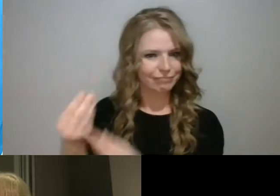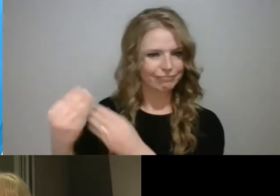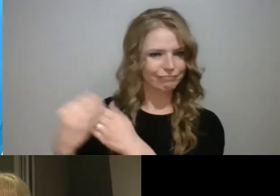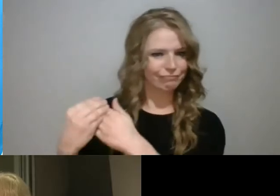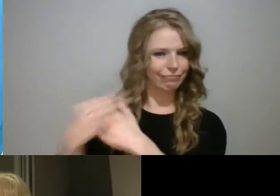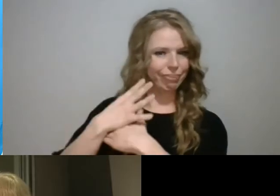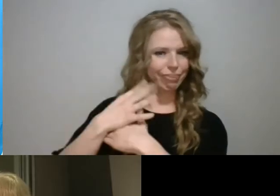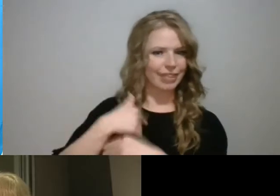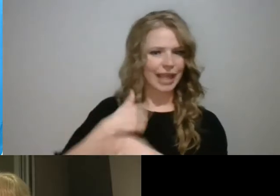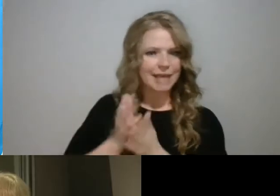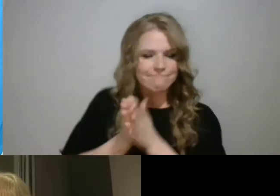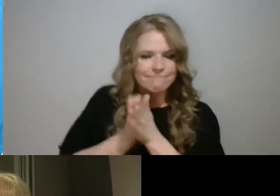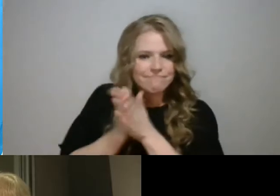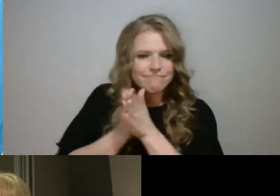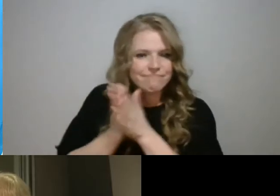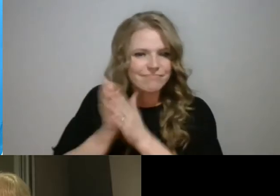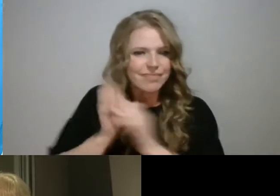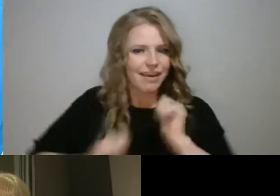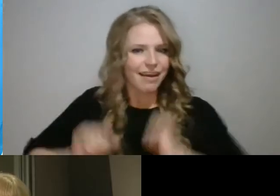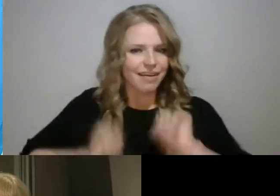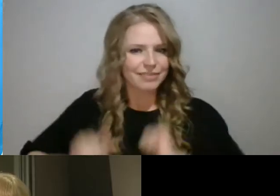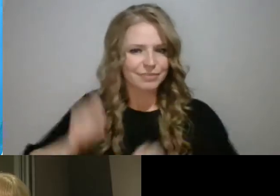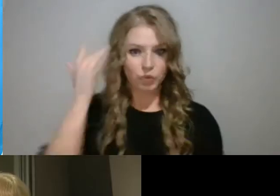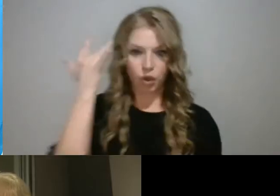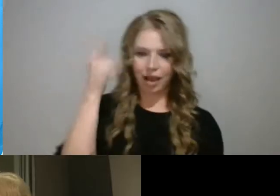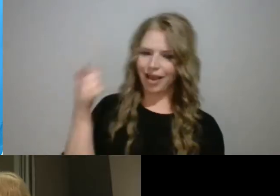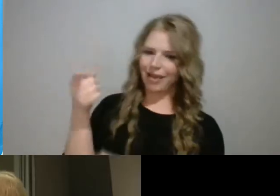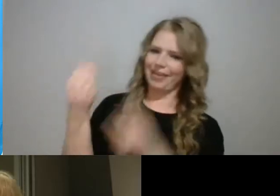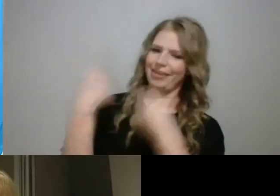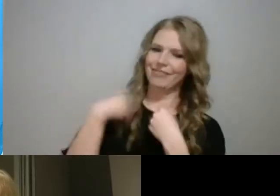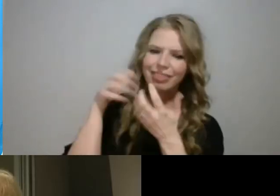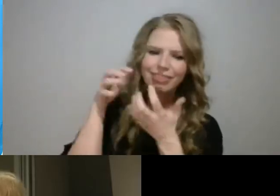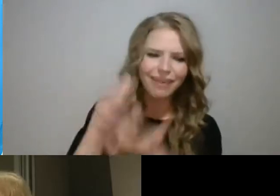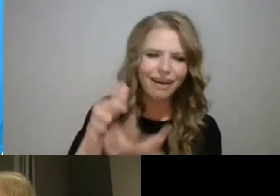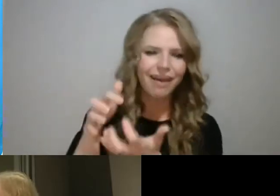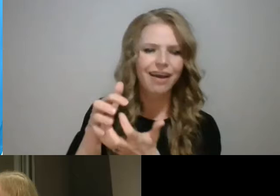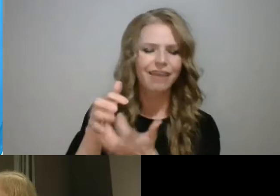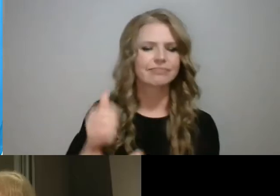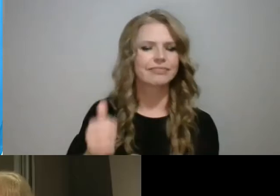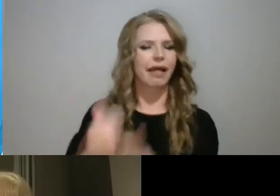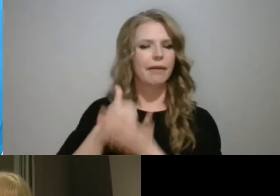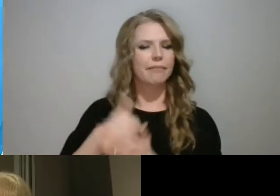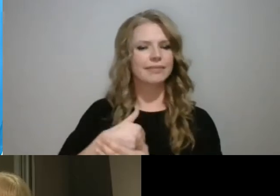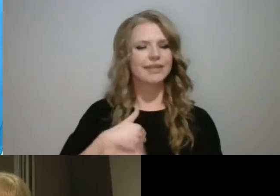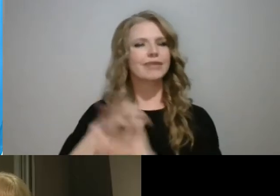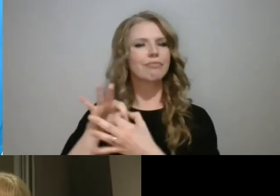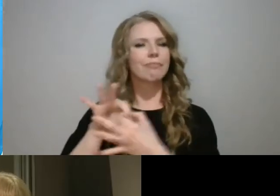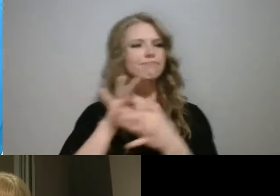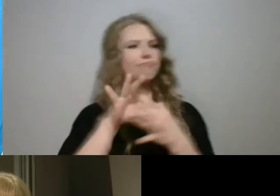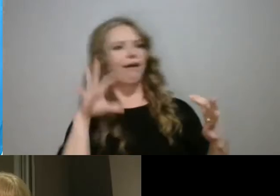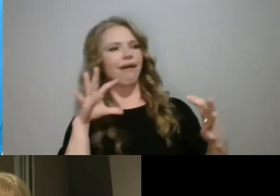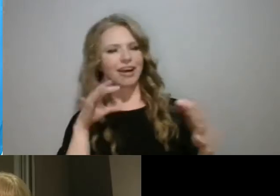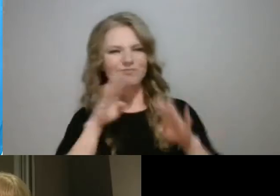Mr. Bean, you know, he had a great influence on me in my acting career that I've